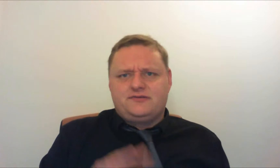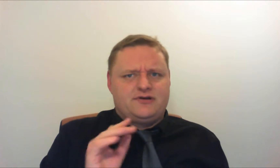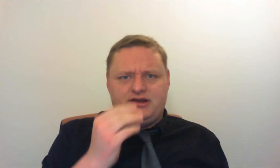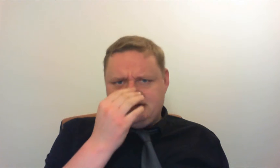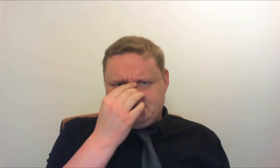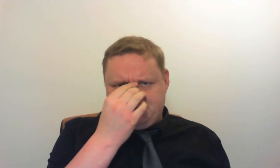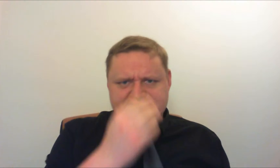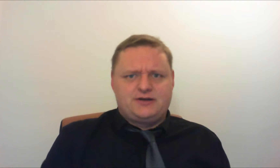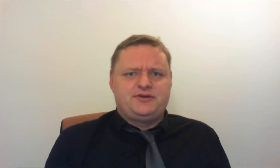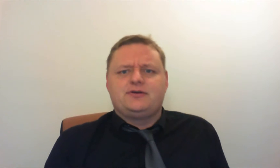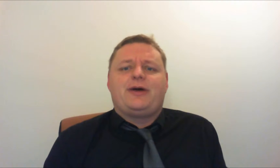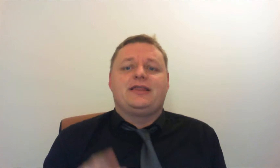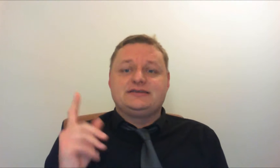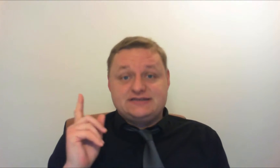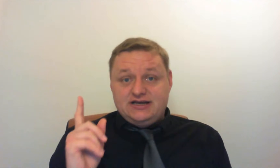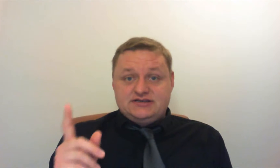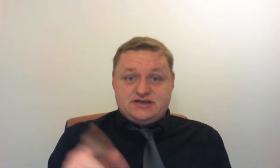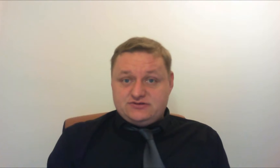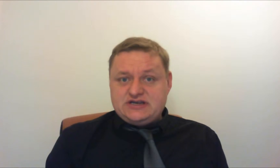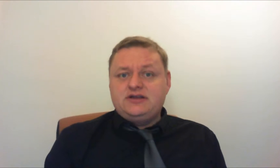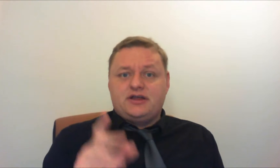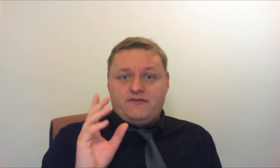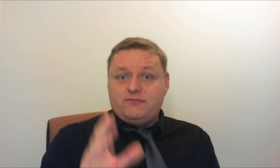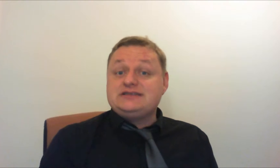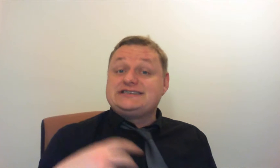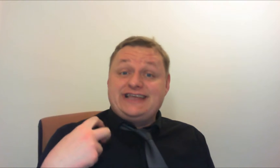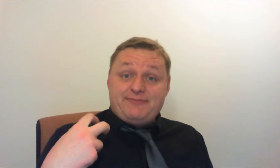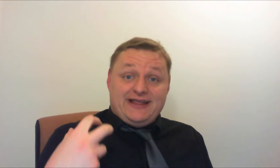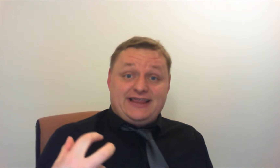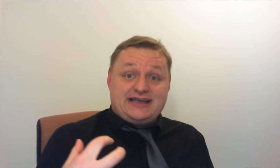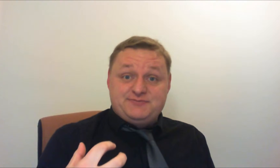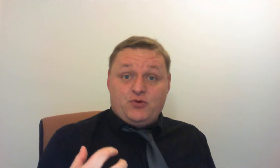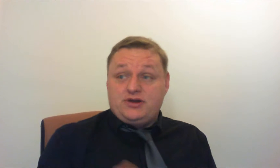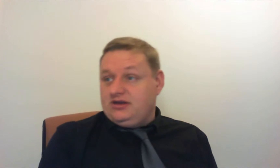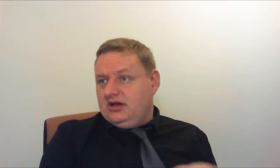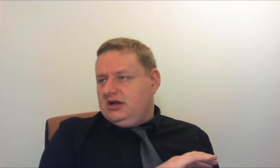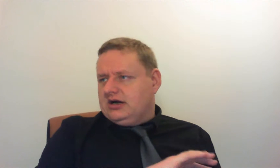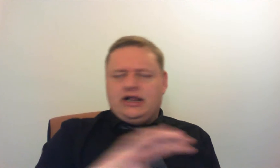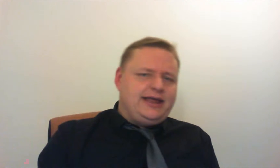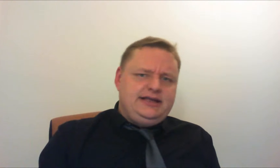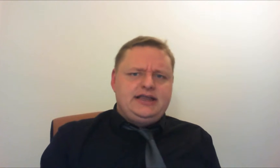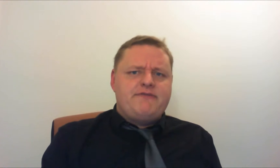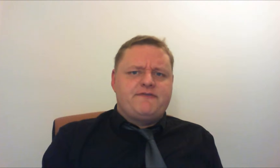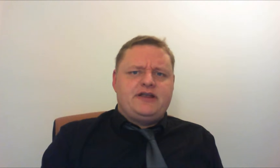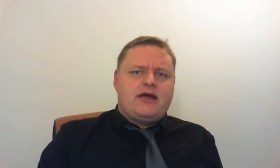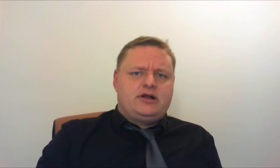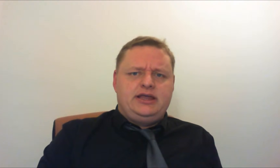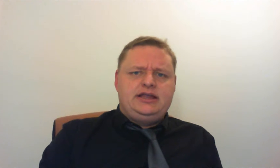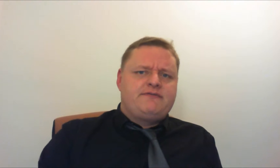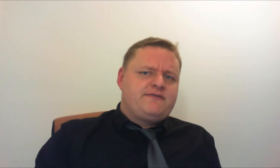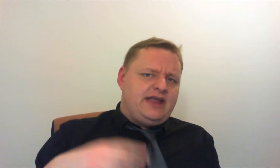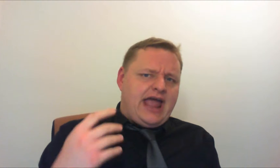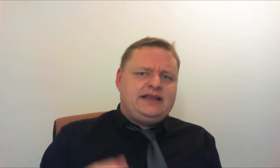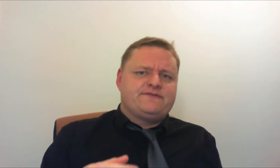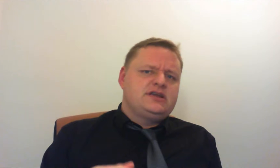I thought right someone's got to be doing about this so turn it off went to sleep next morning cleaned everything out cleaned everything every